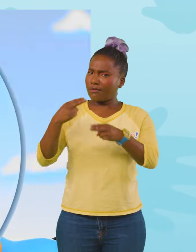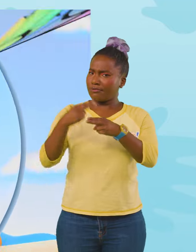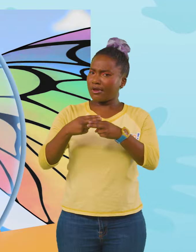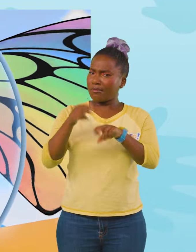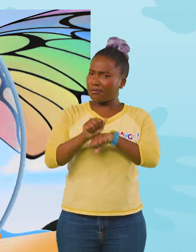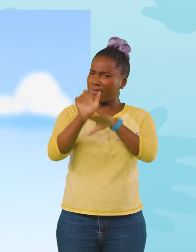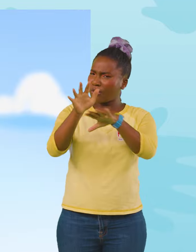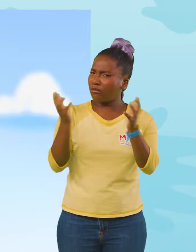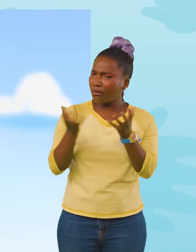name of this mountain?